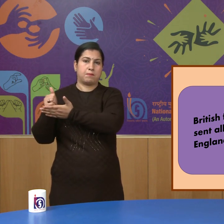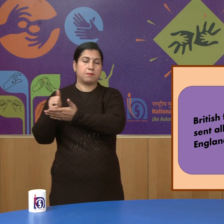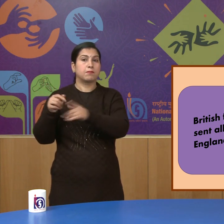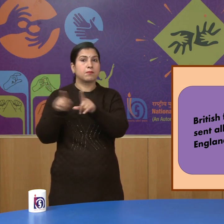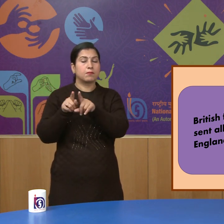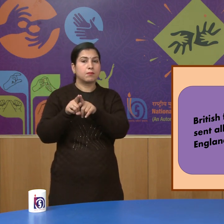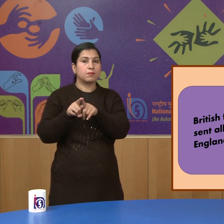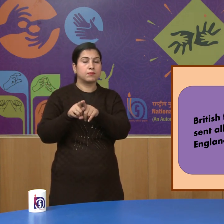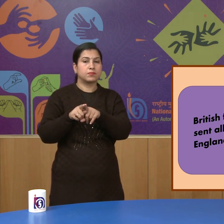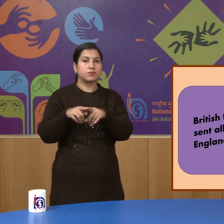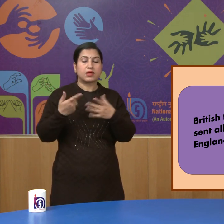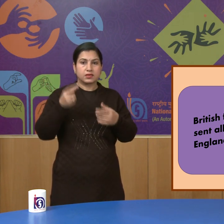England by sea route